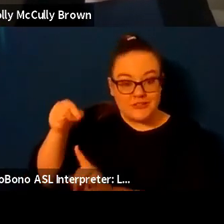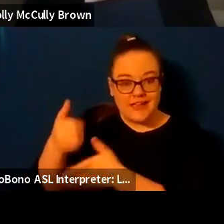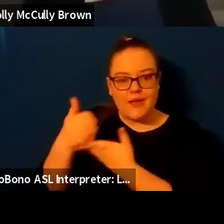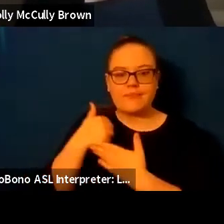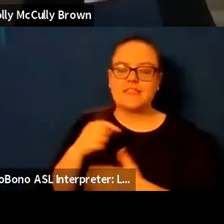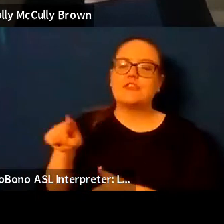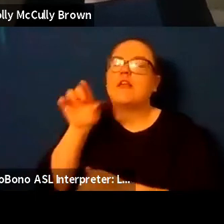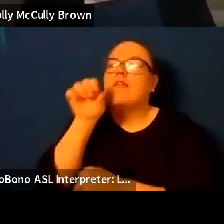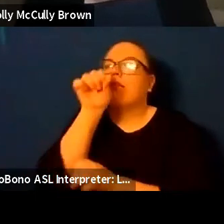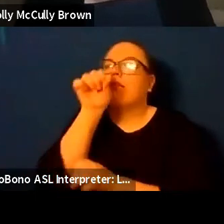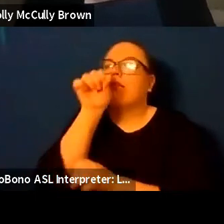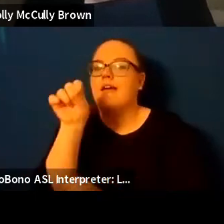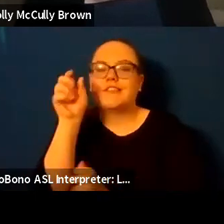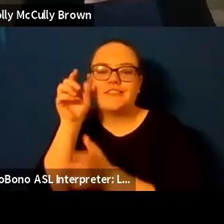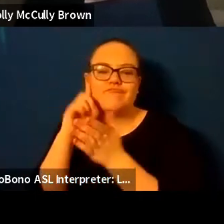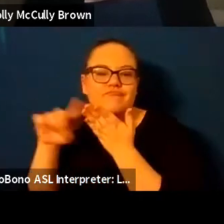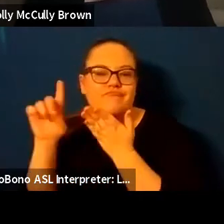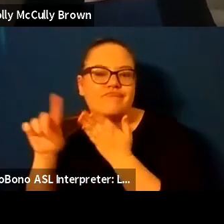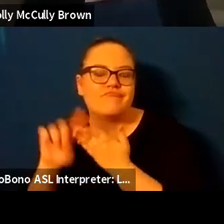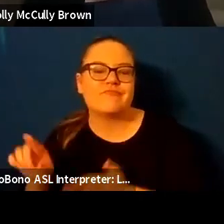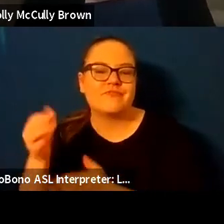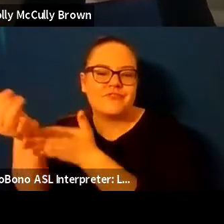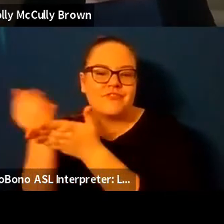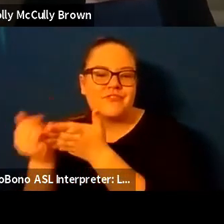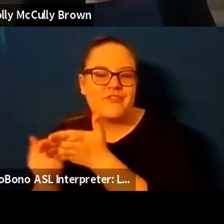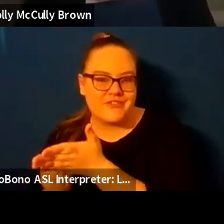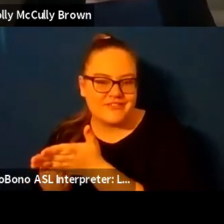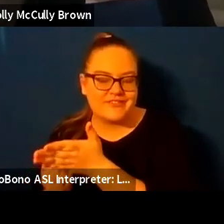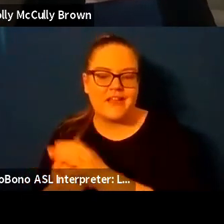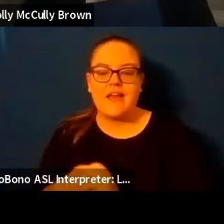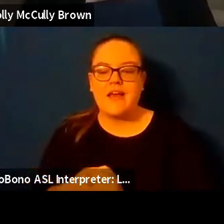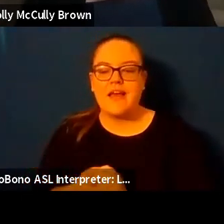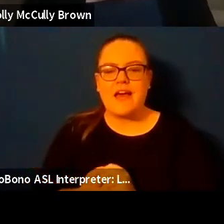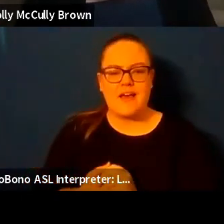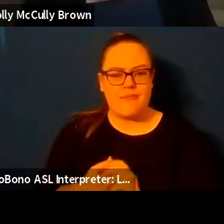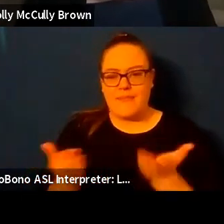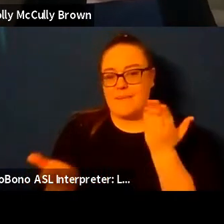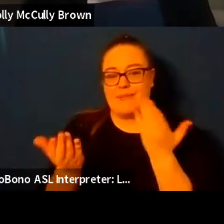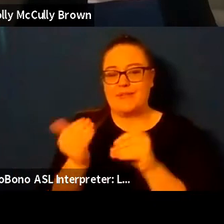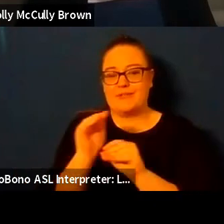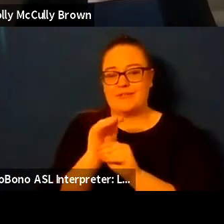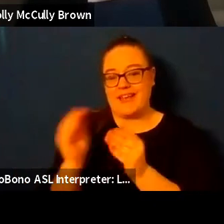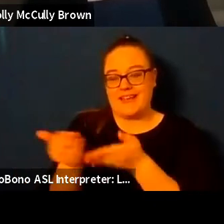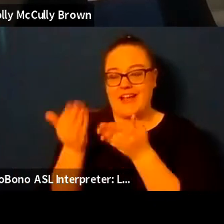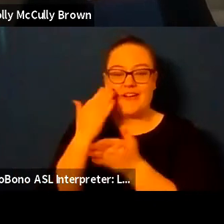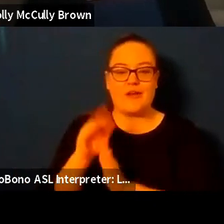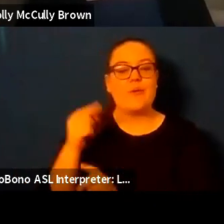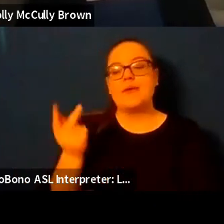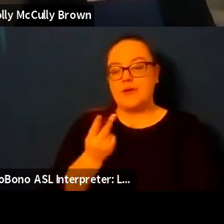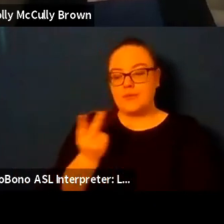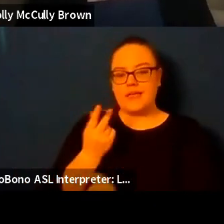and i think we just kept i wish i wish we could see jen i think she might be here tonight i think we kept just going down